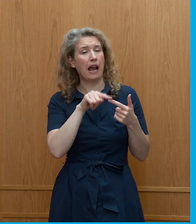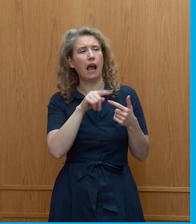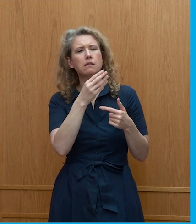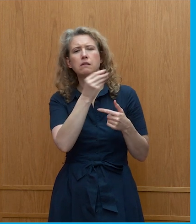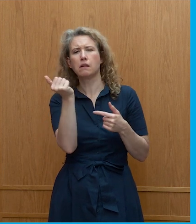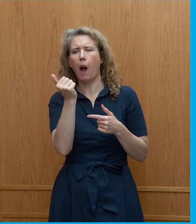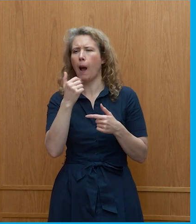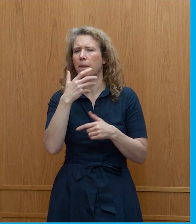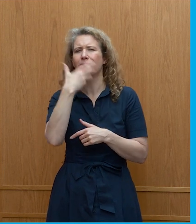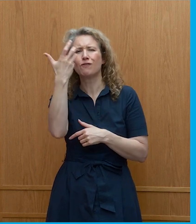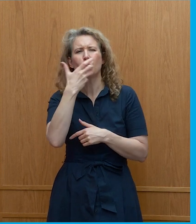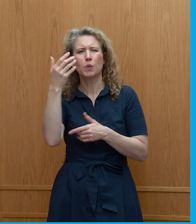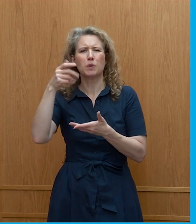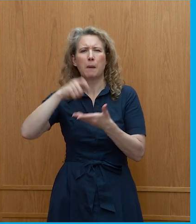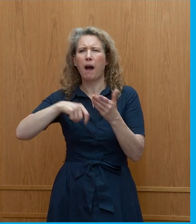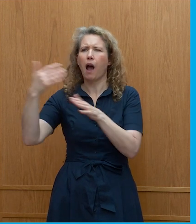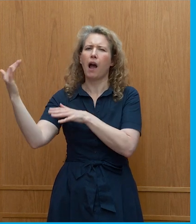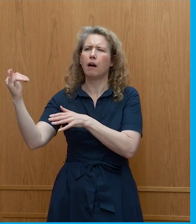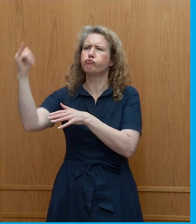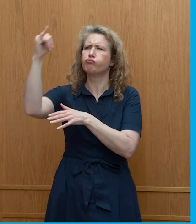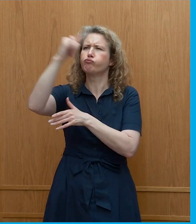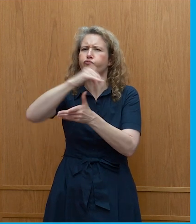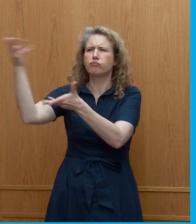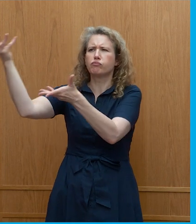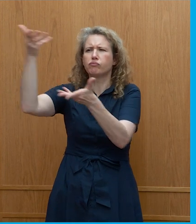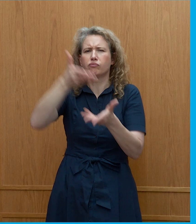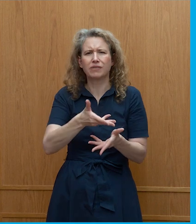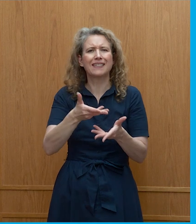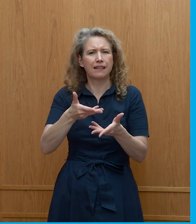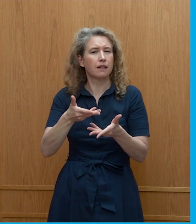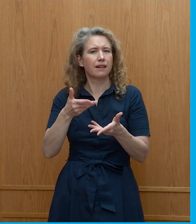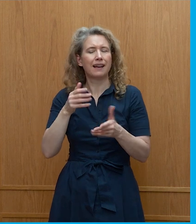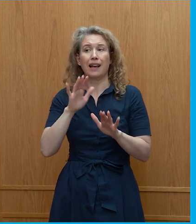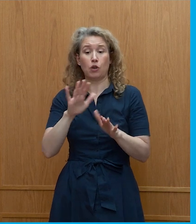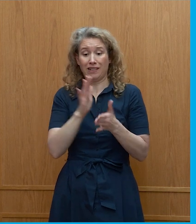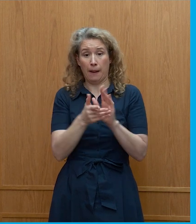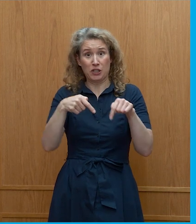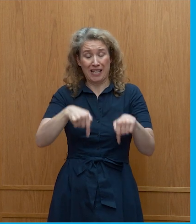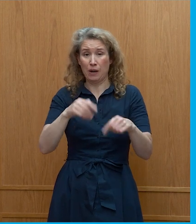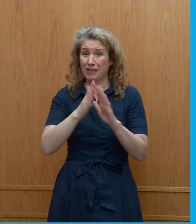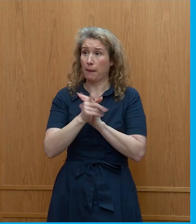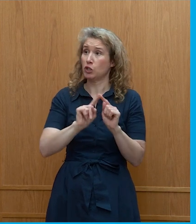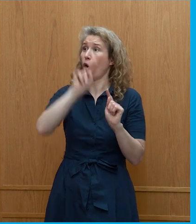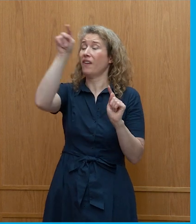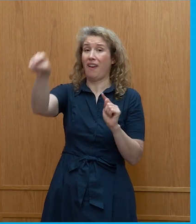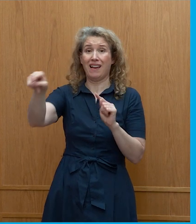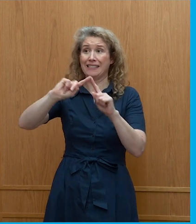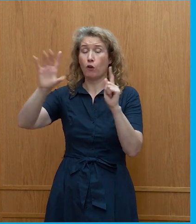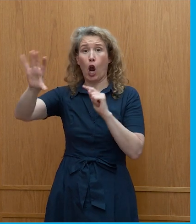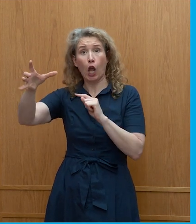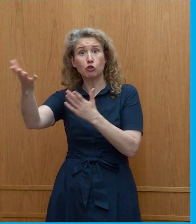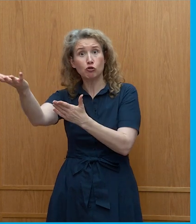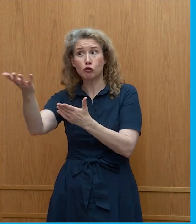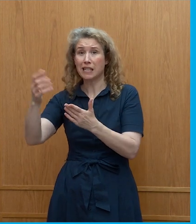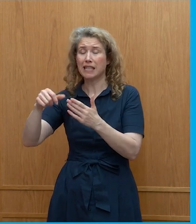tropical fruits we are important import from somewhere, because we're not just inflicting damage here. We are inflicting damage kind of in